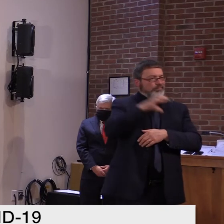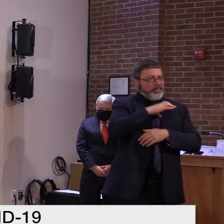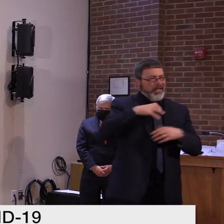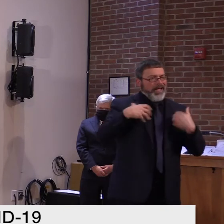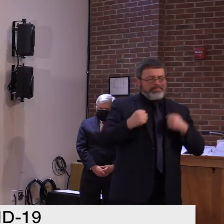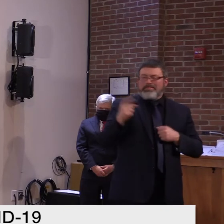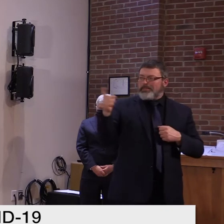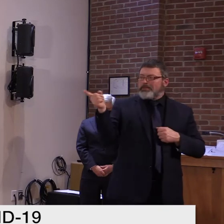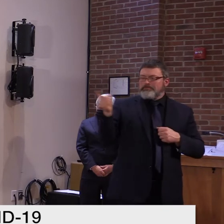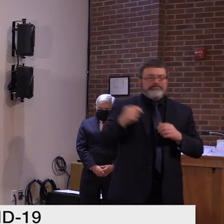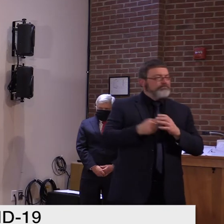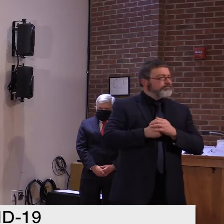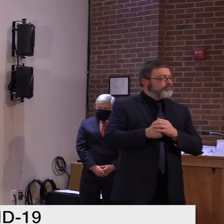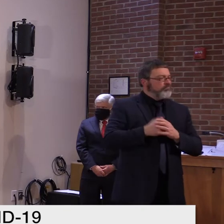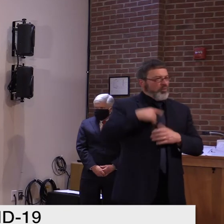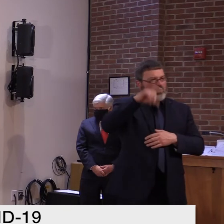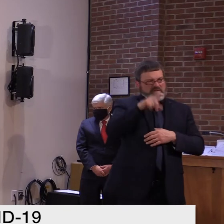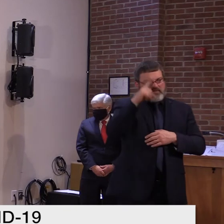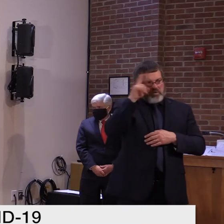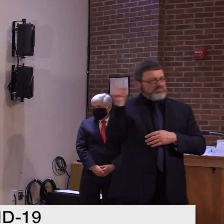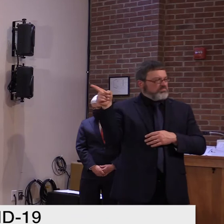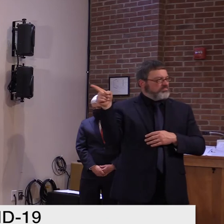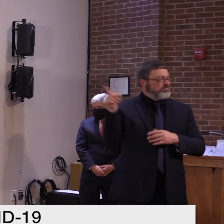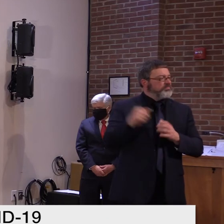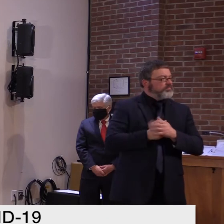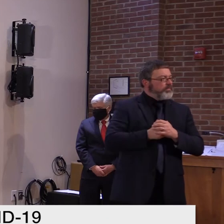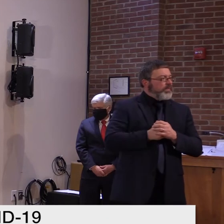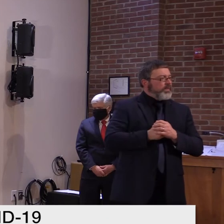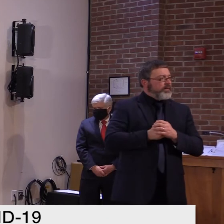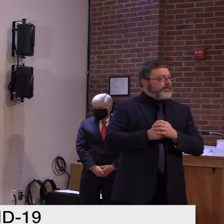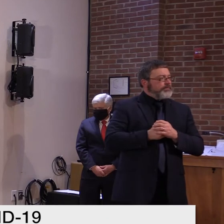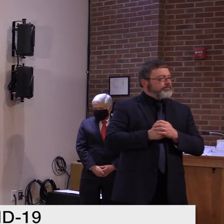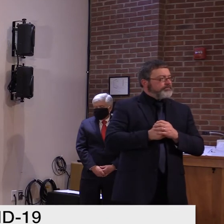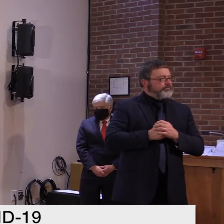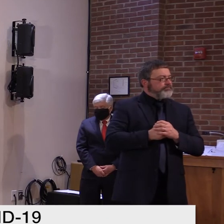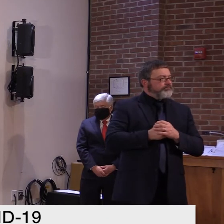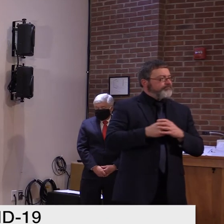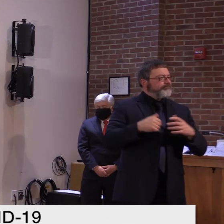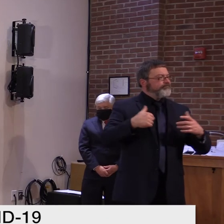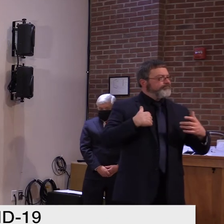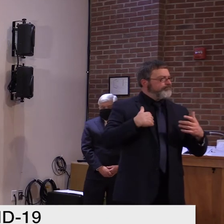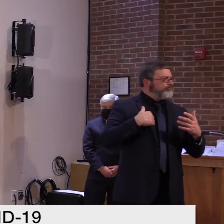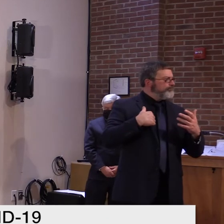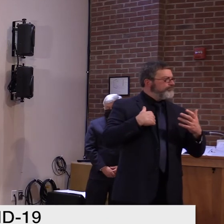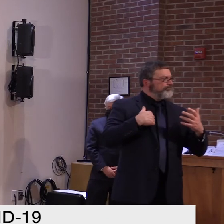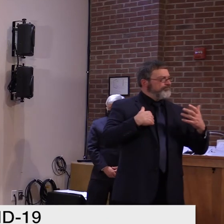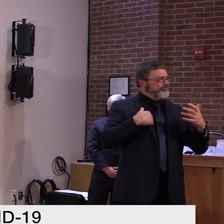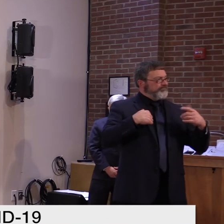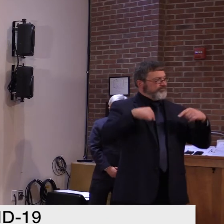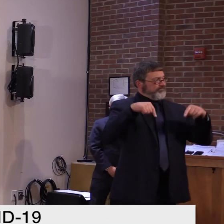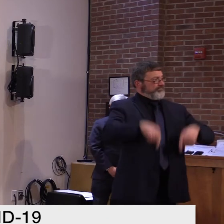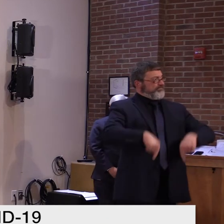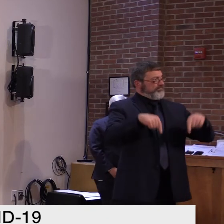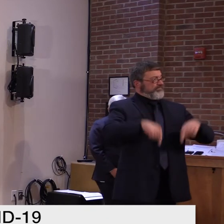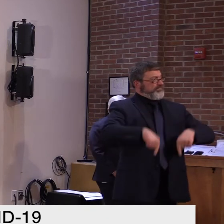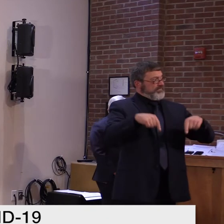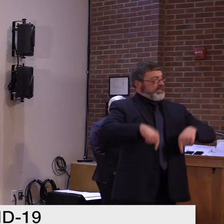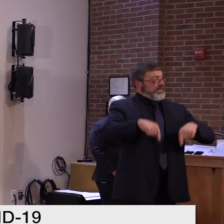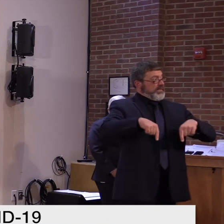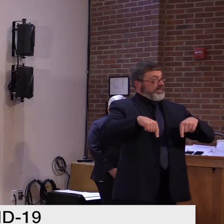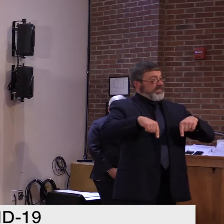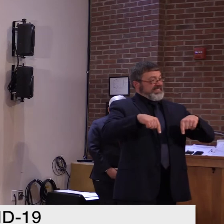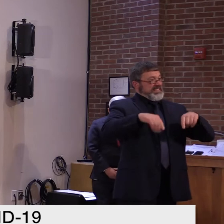COVID-19 virus in our communities right now versus we, when we did earlier in the pandemic. Um, because